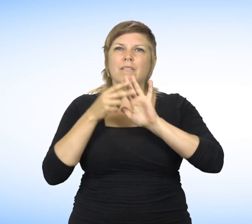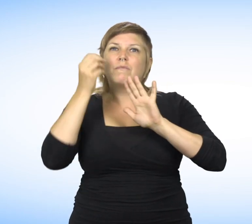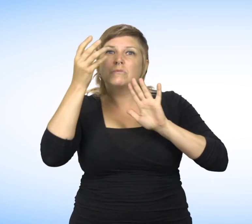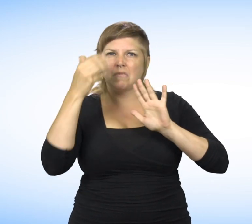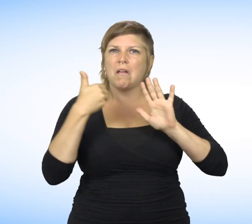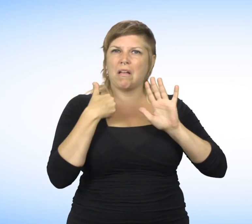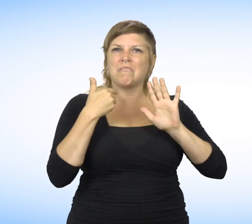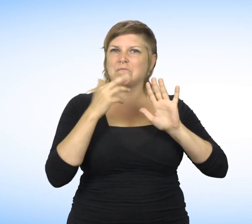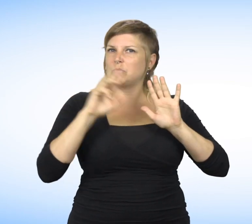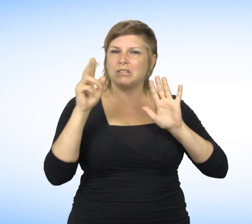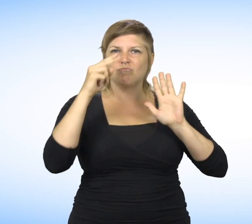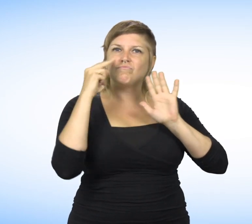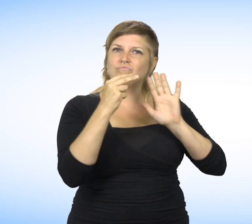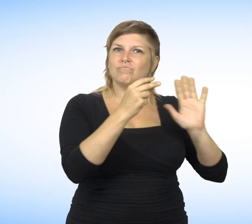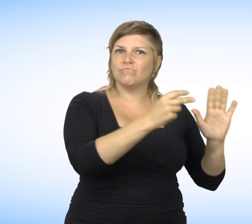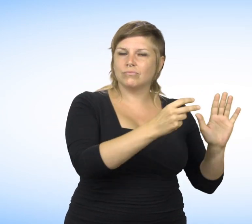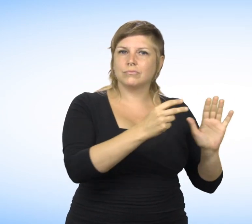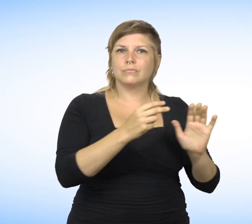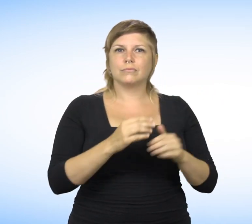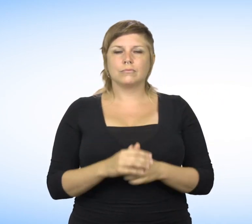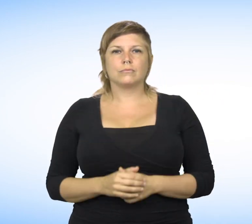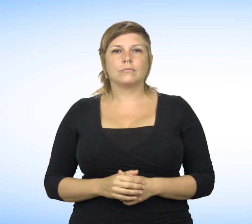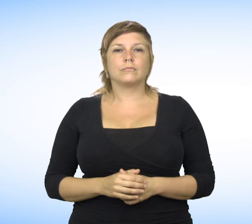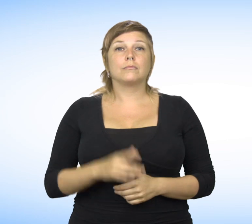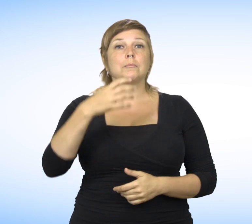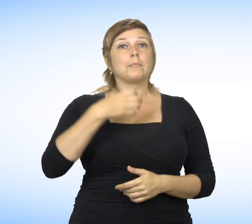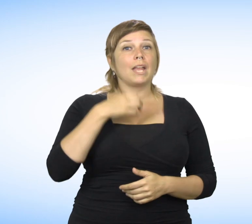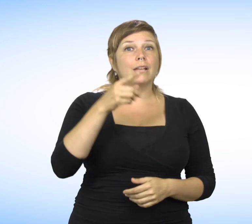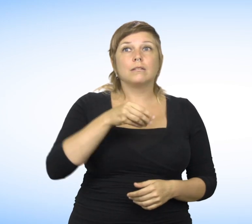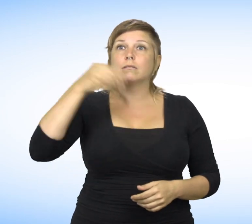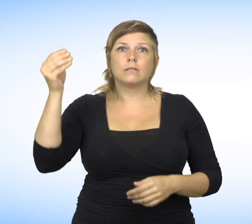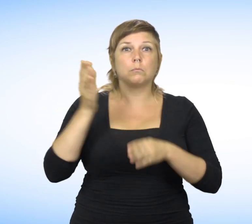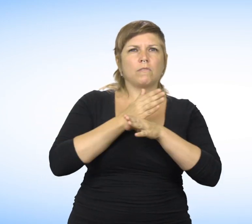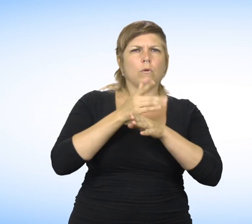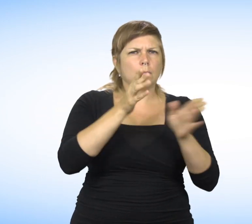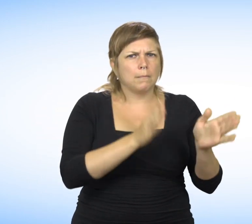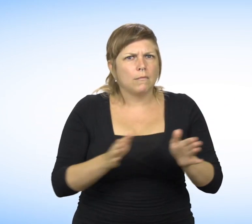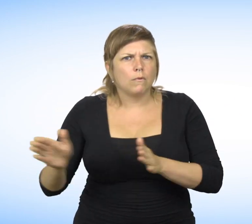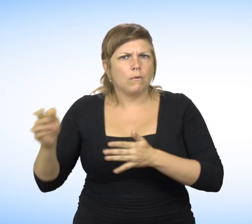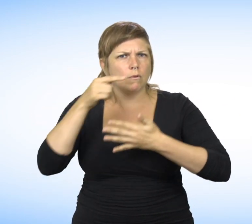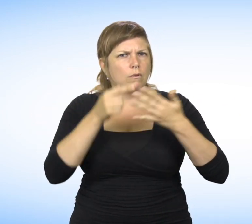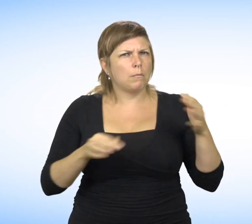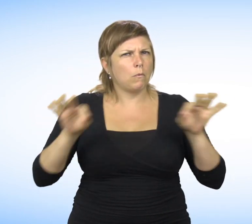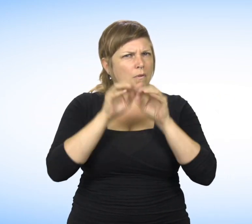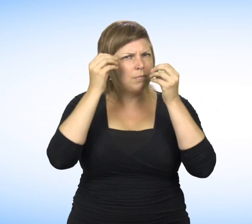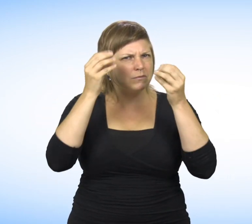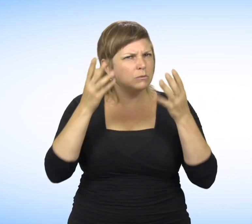juridical acts, watch our video clips. Before filing a complaint, be prepared to provide us with the